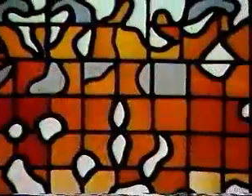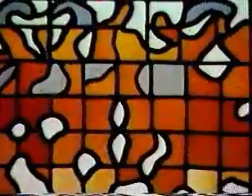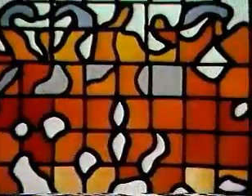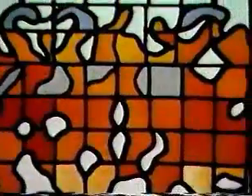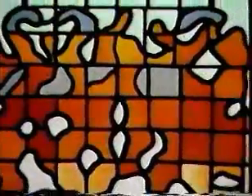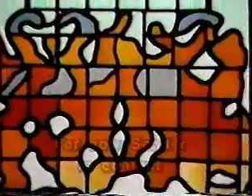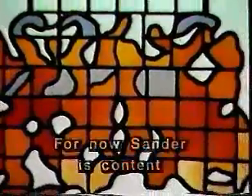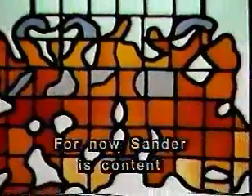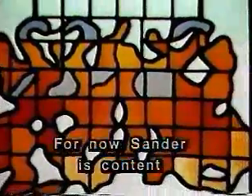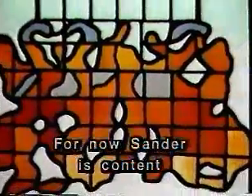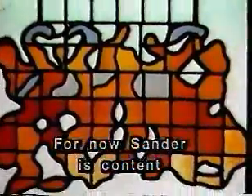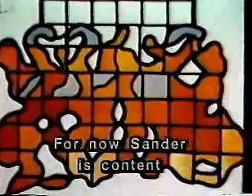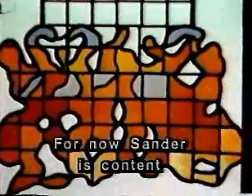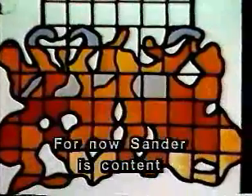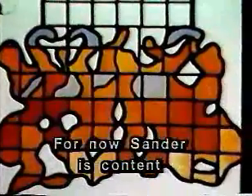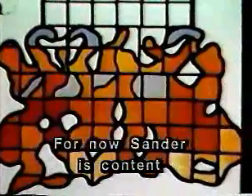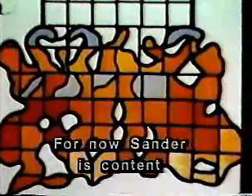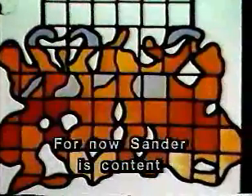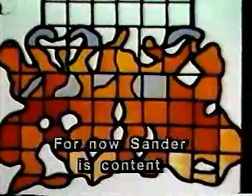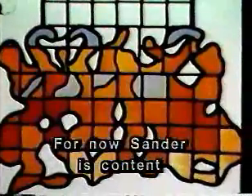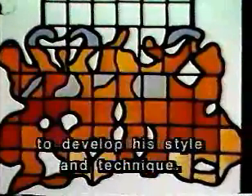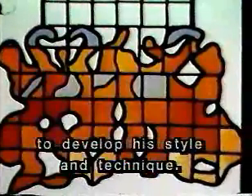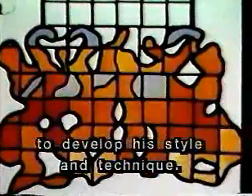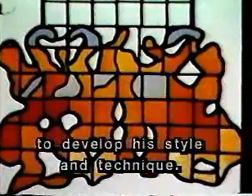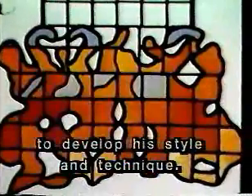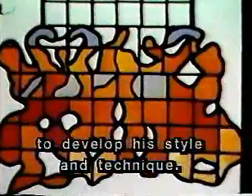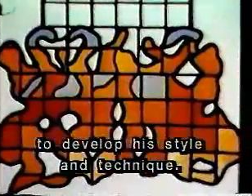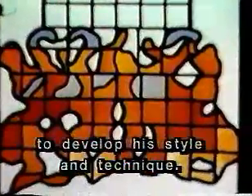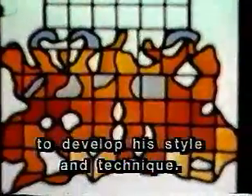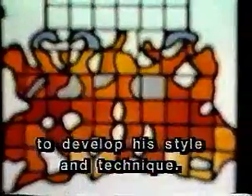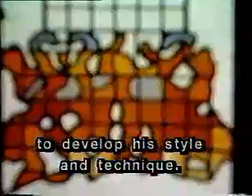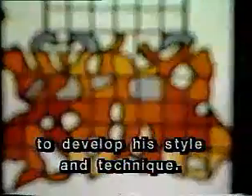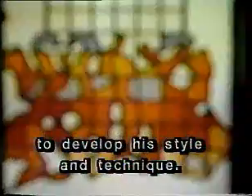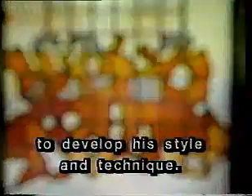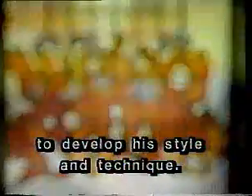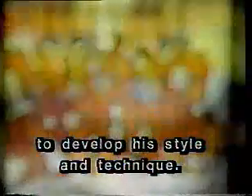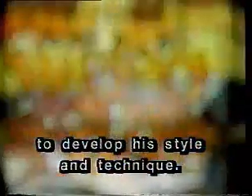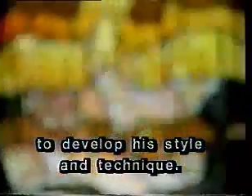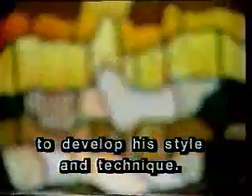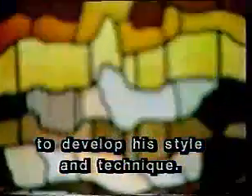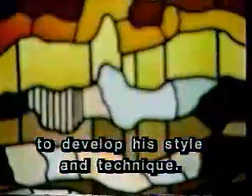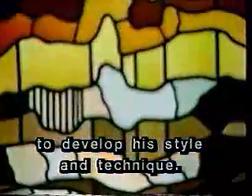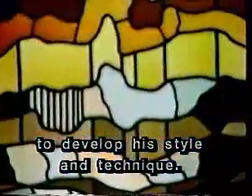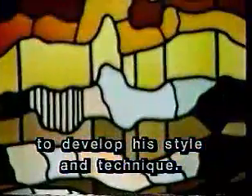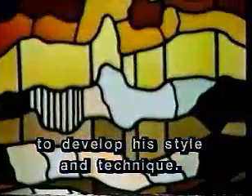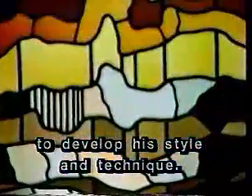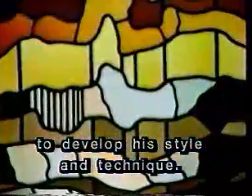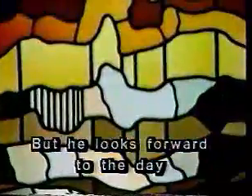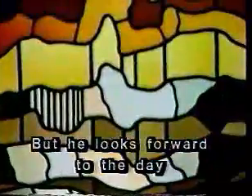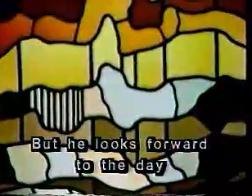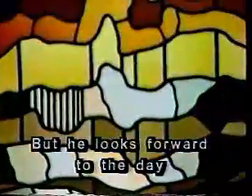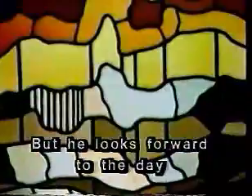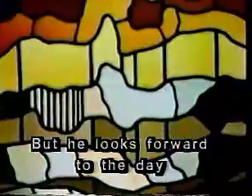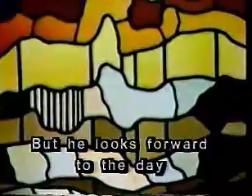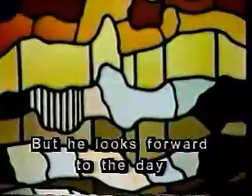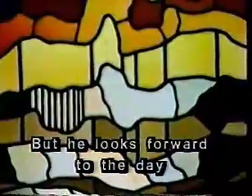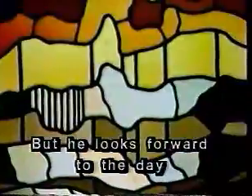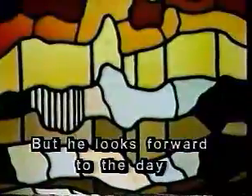For now, Sander is content to develop his style and technique. But he looks forward to the day